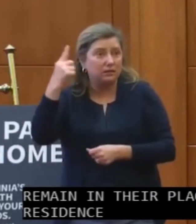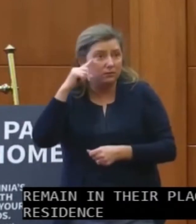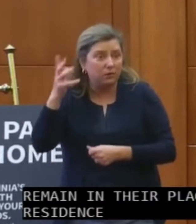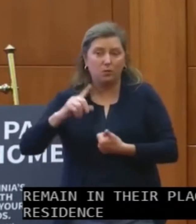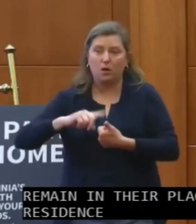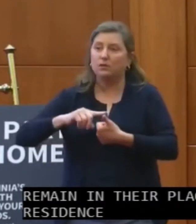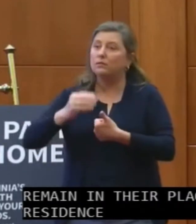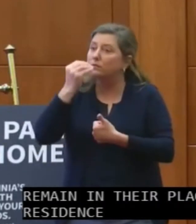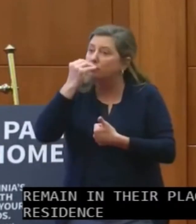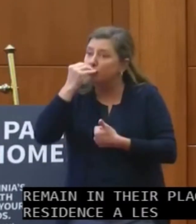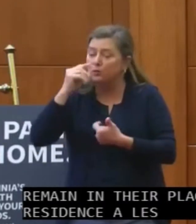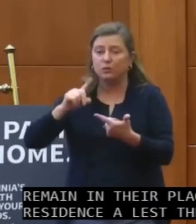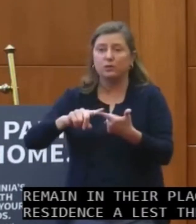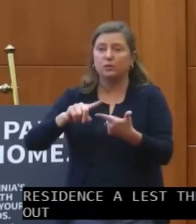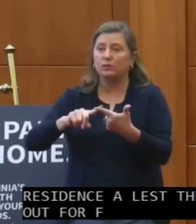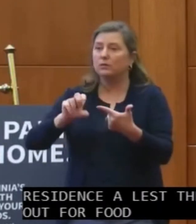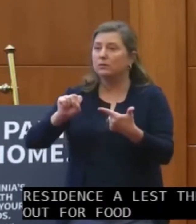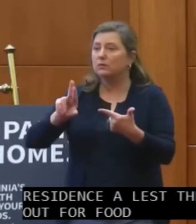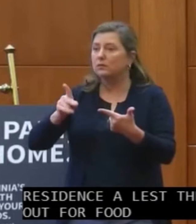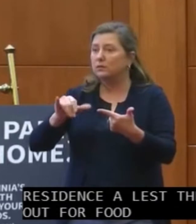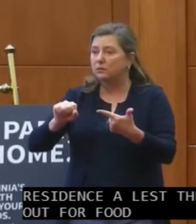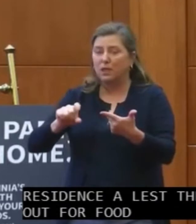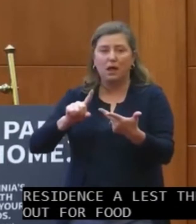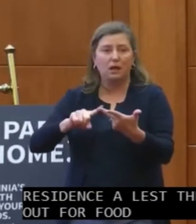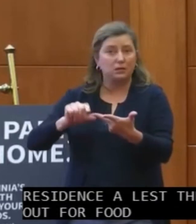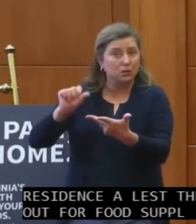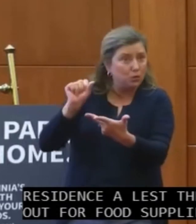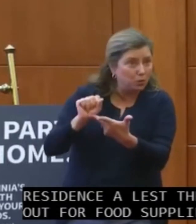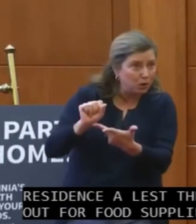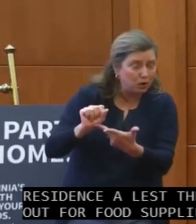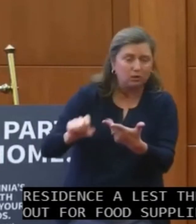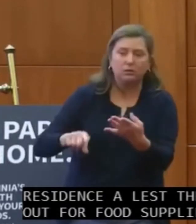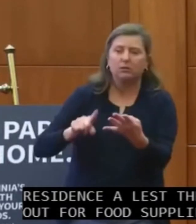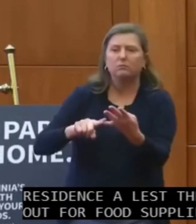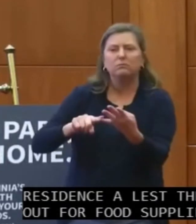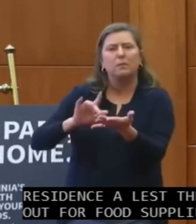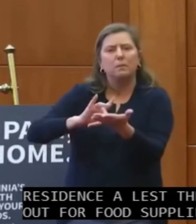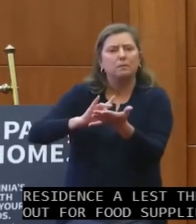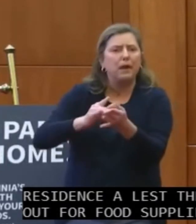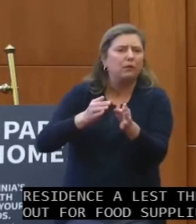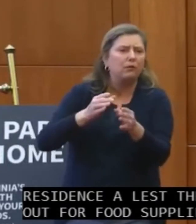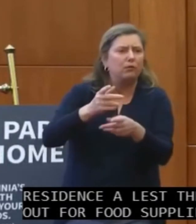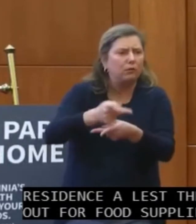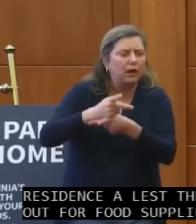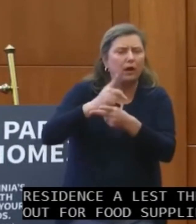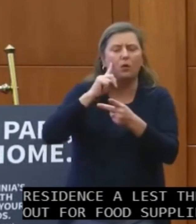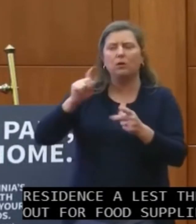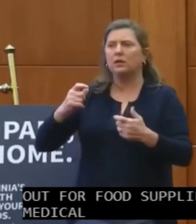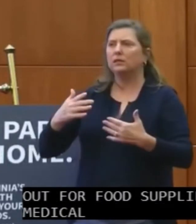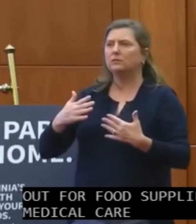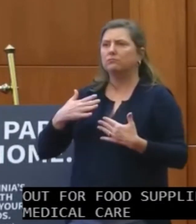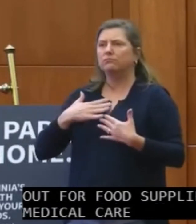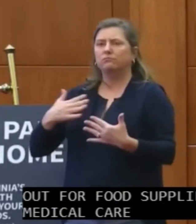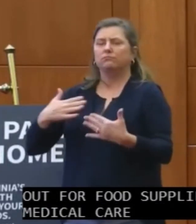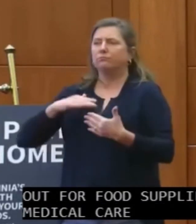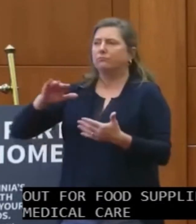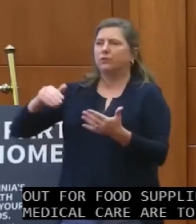supplies, work, medical care, or to get fresh air or exercise.